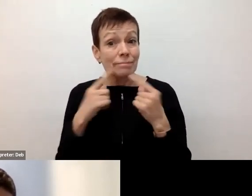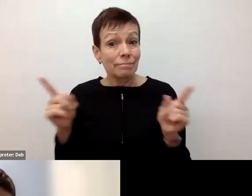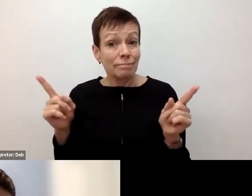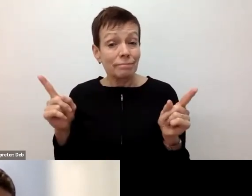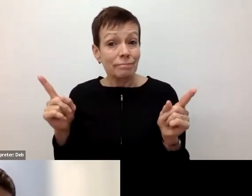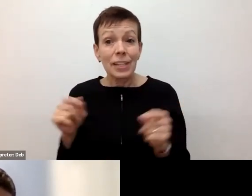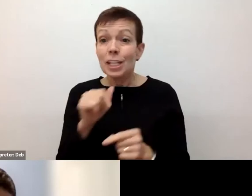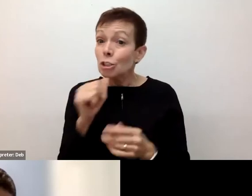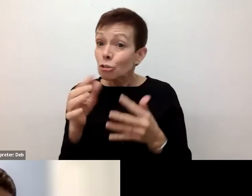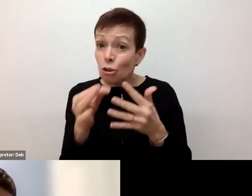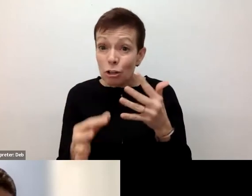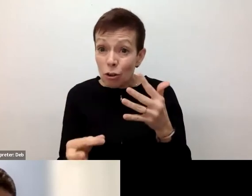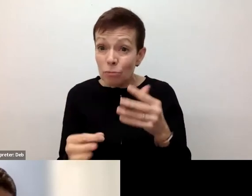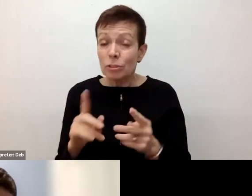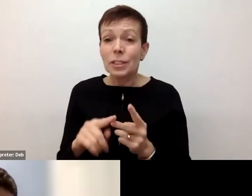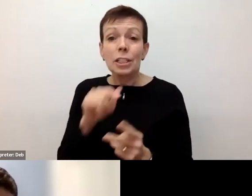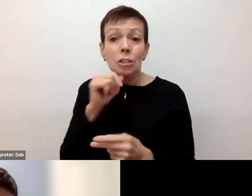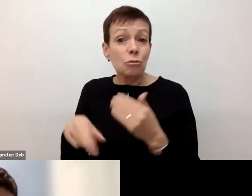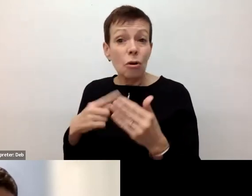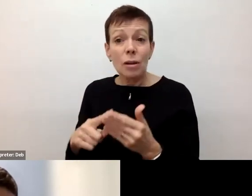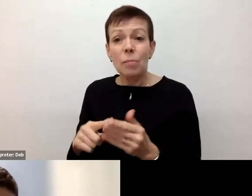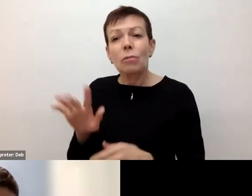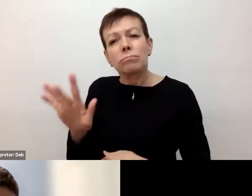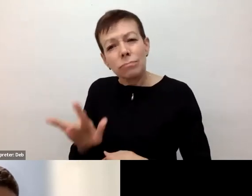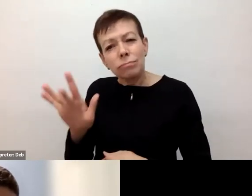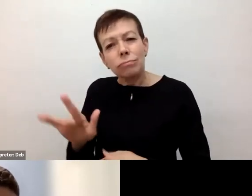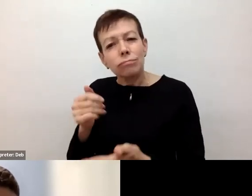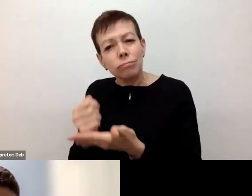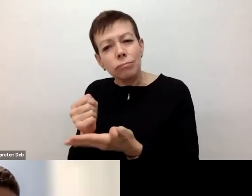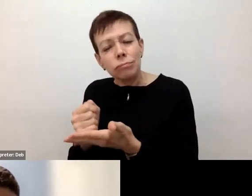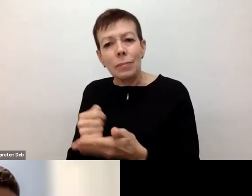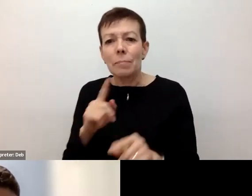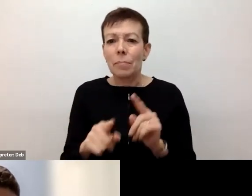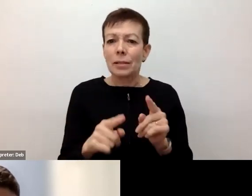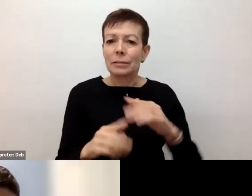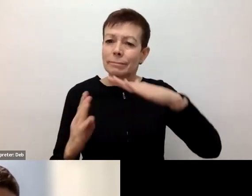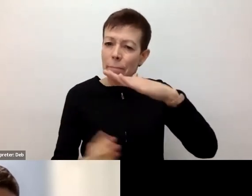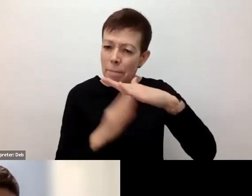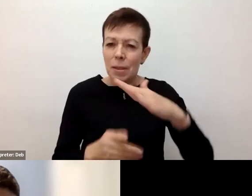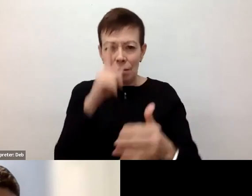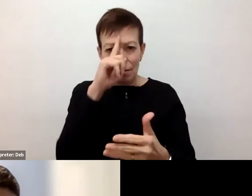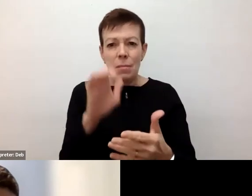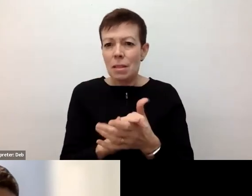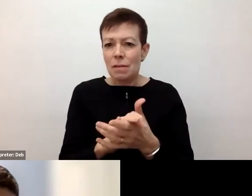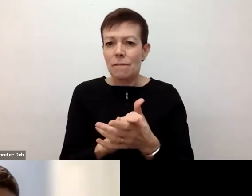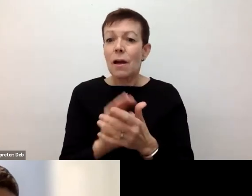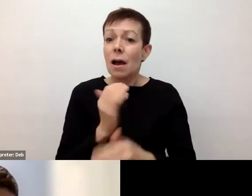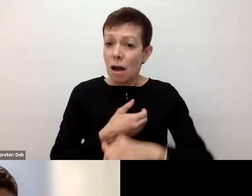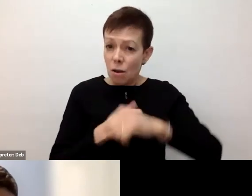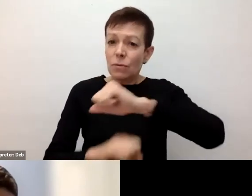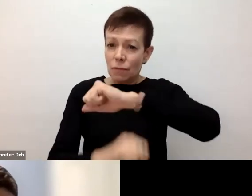It's not charity. It's fundamental and foundational to all that we believe.